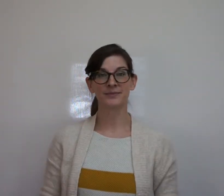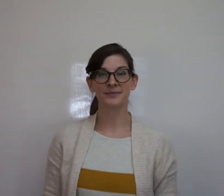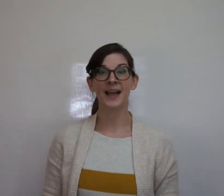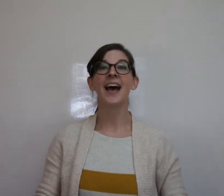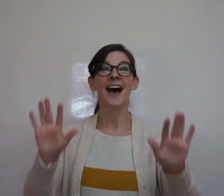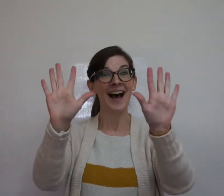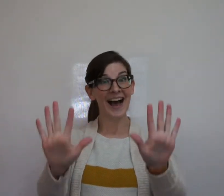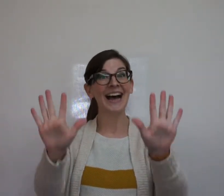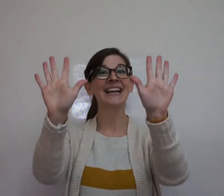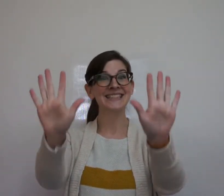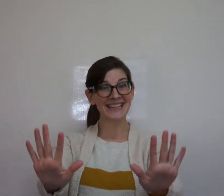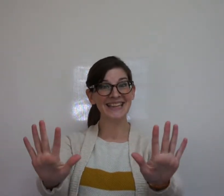I did.